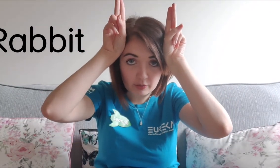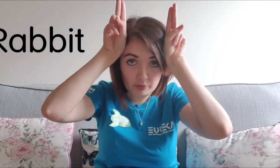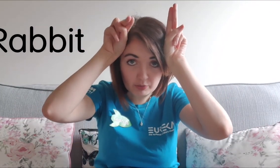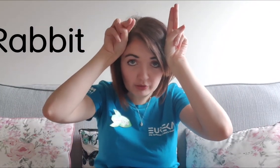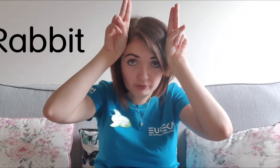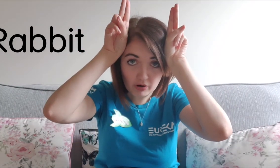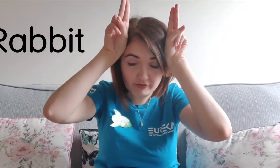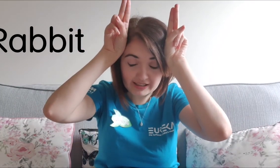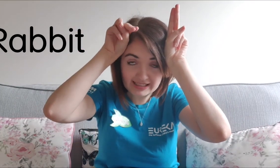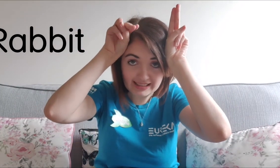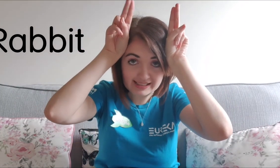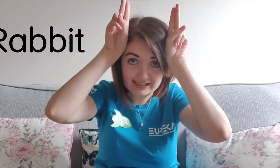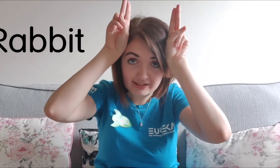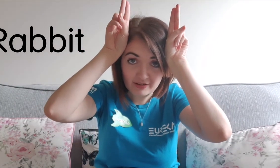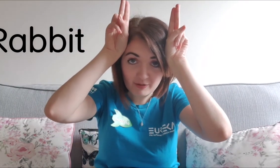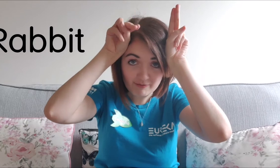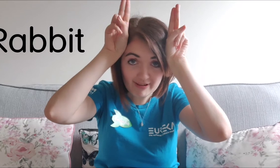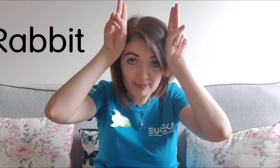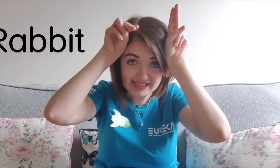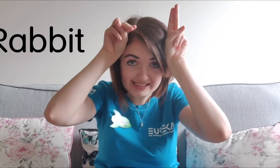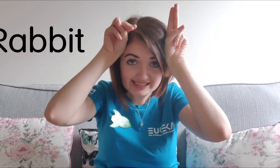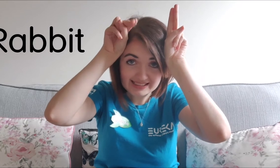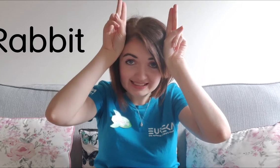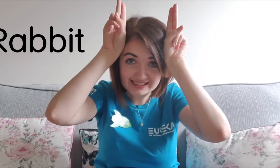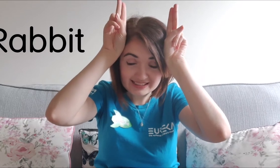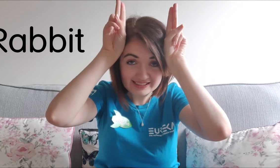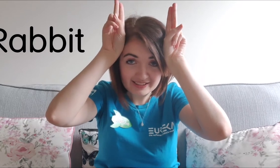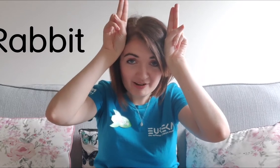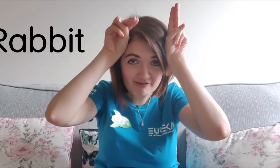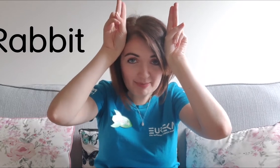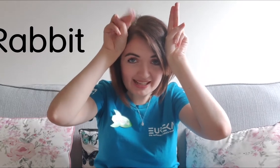move one finger like this rabbit rabbit